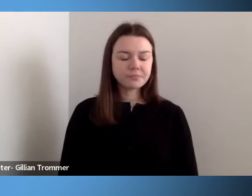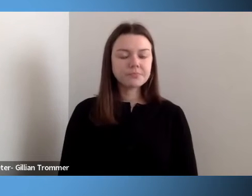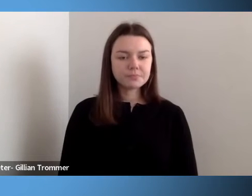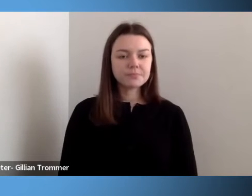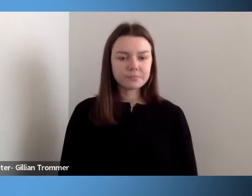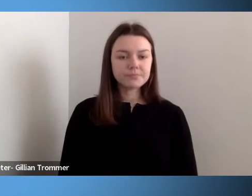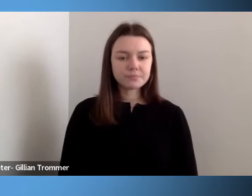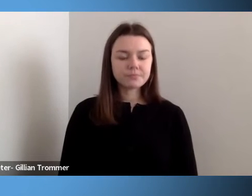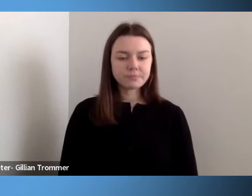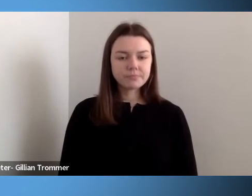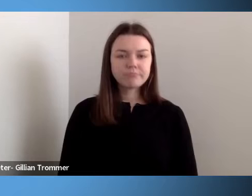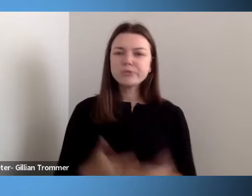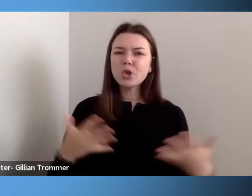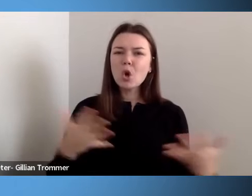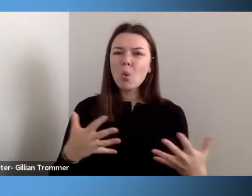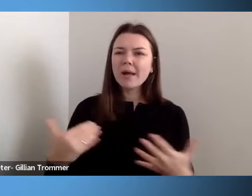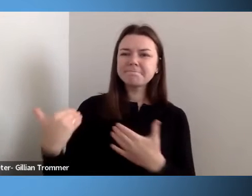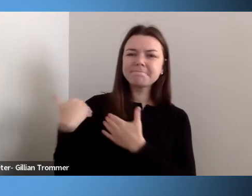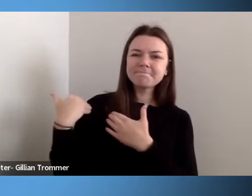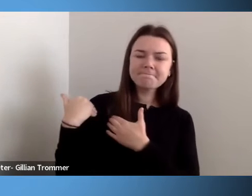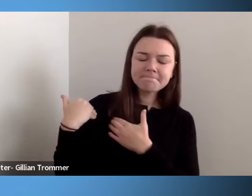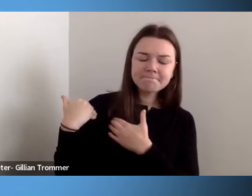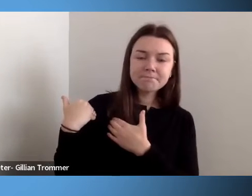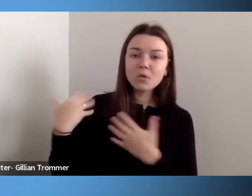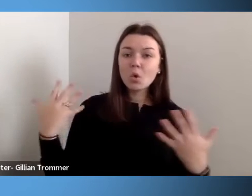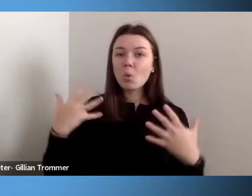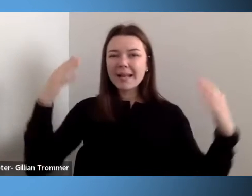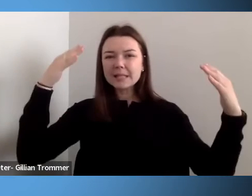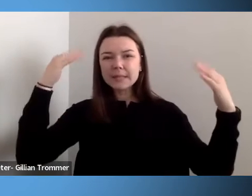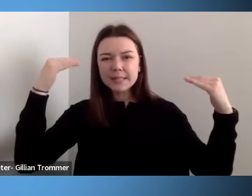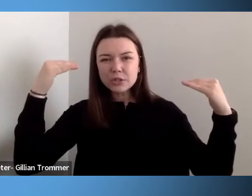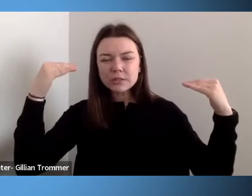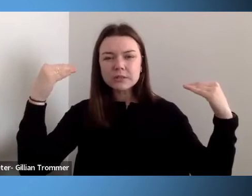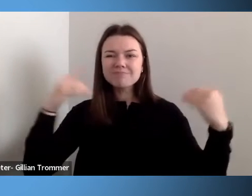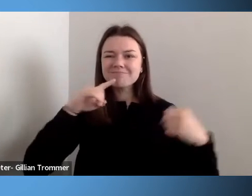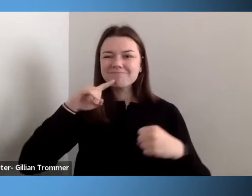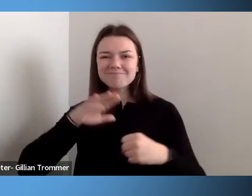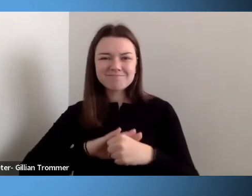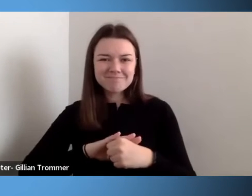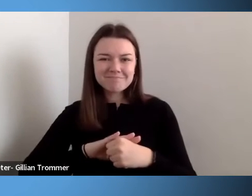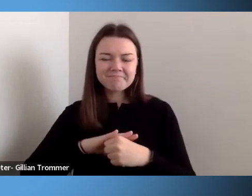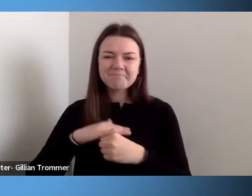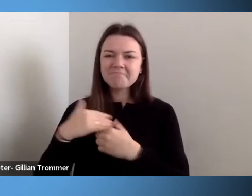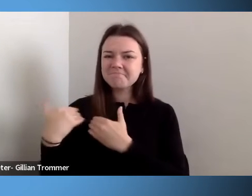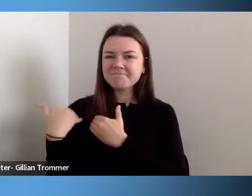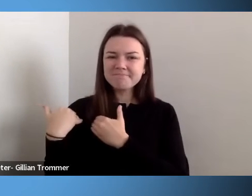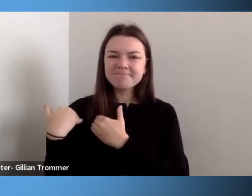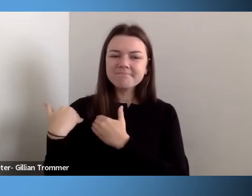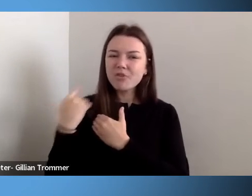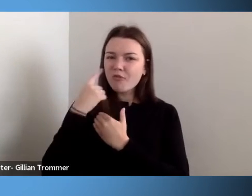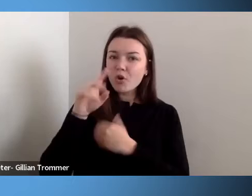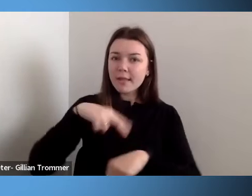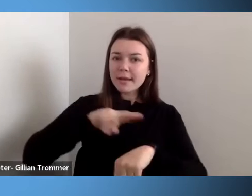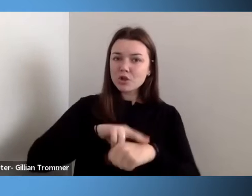what expectations, and what responsibilities does the National Academy of Science, Engineer,